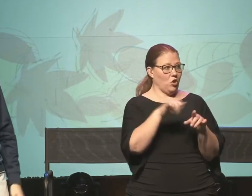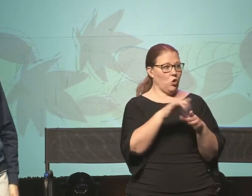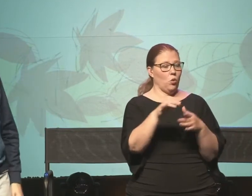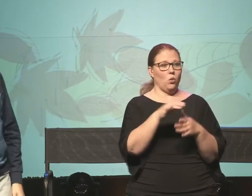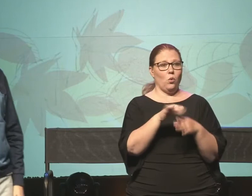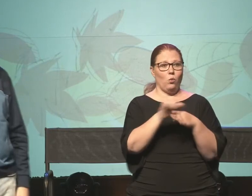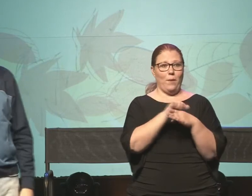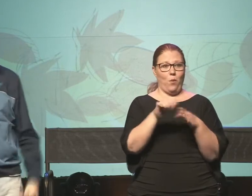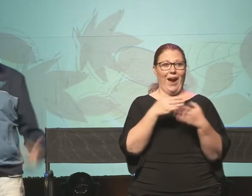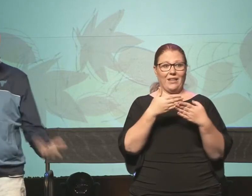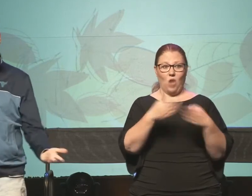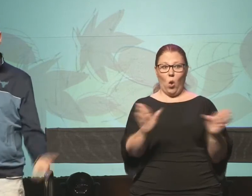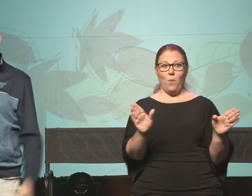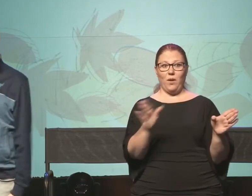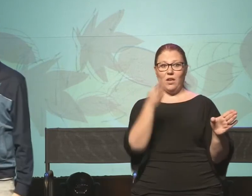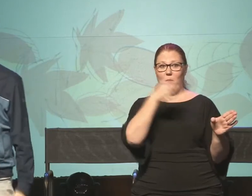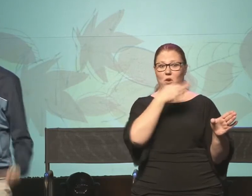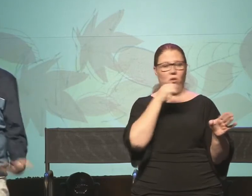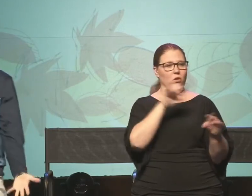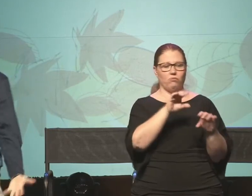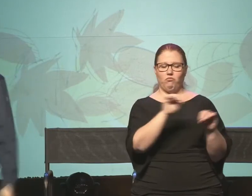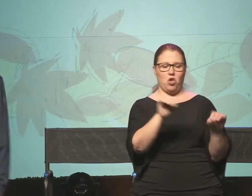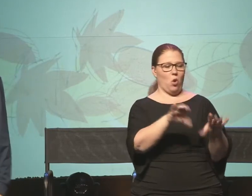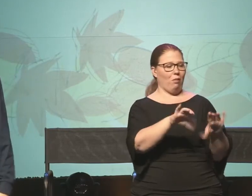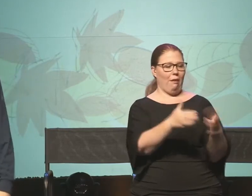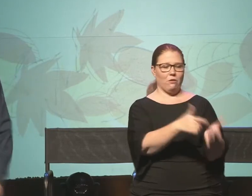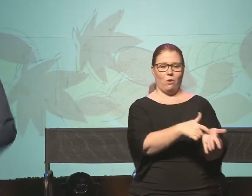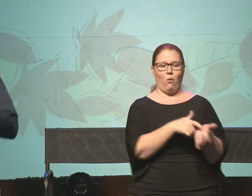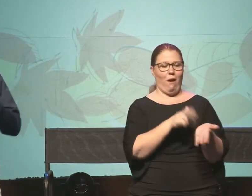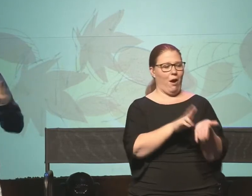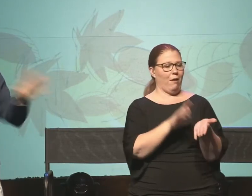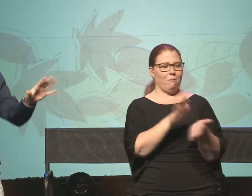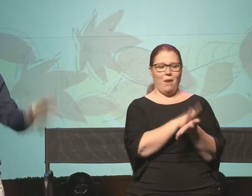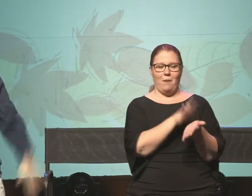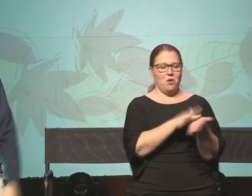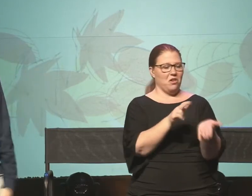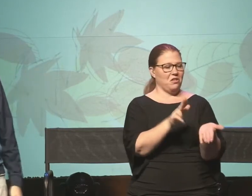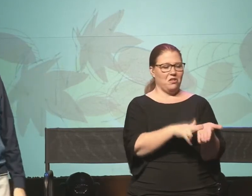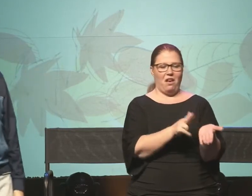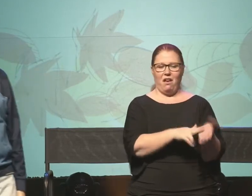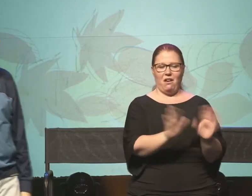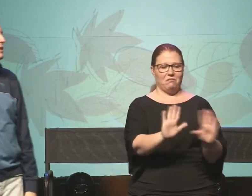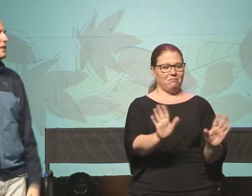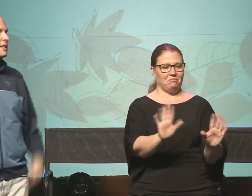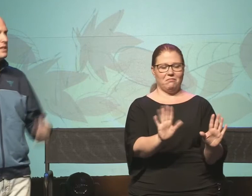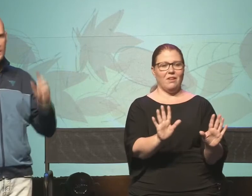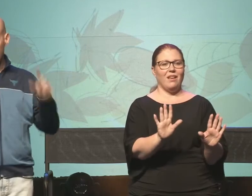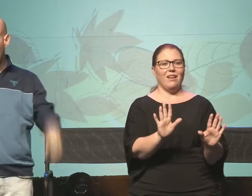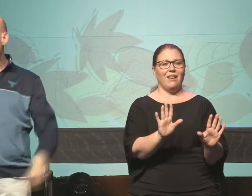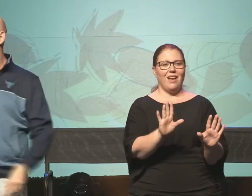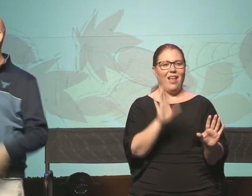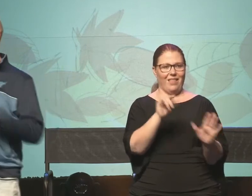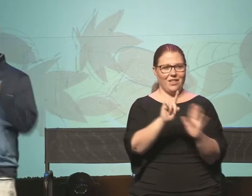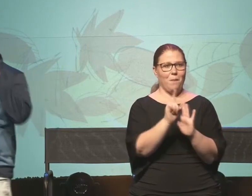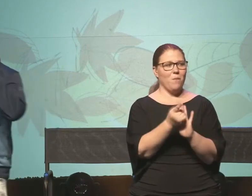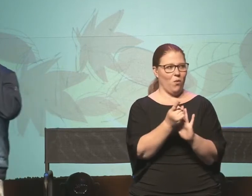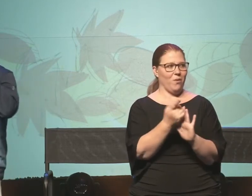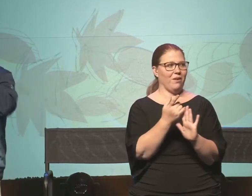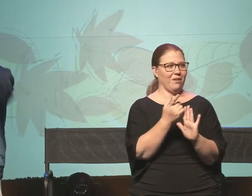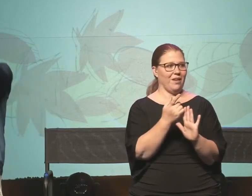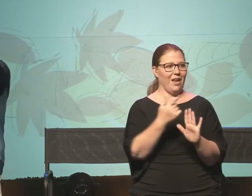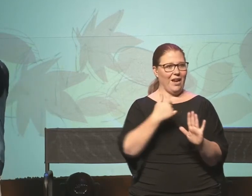communion here. There is no class to take. There's no paper to sign. There's no doctrine to believe in. And this is a moment where